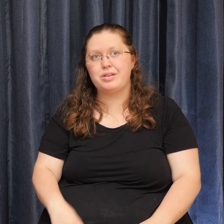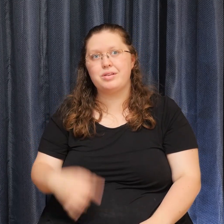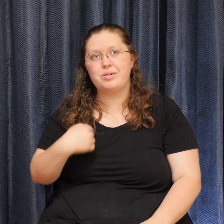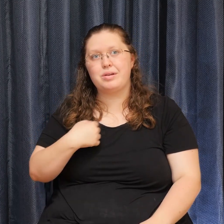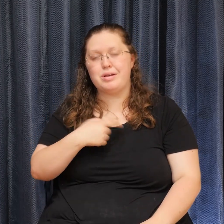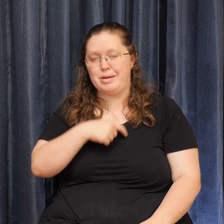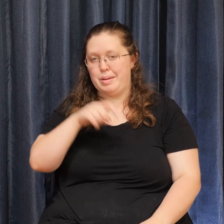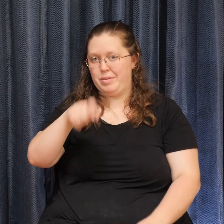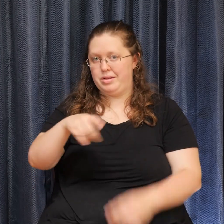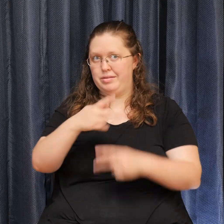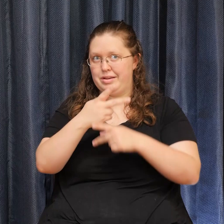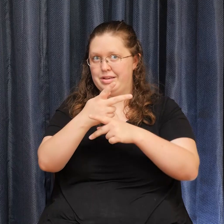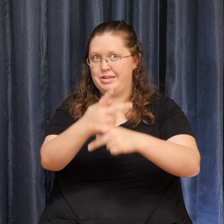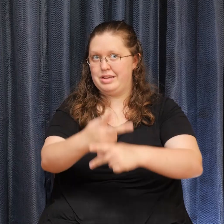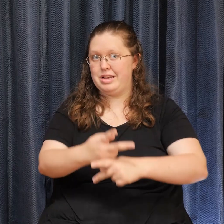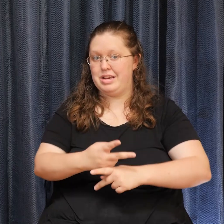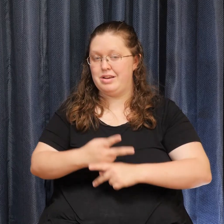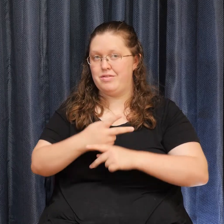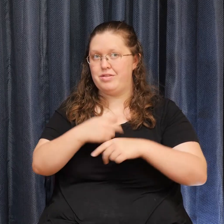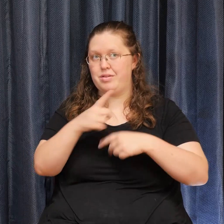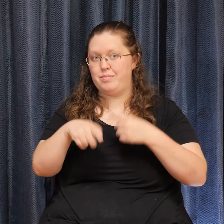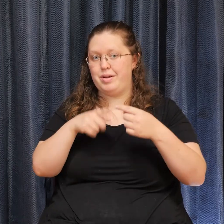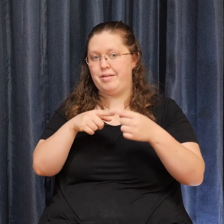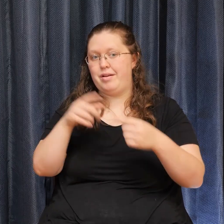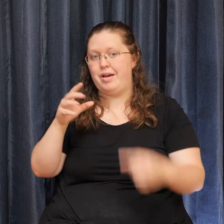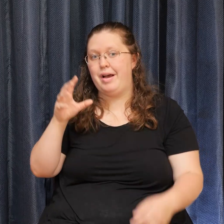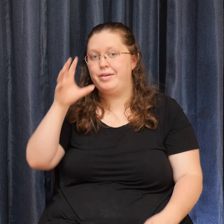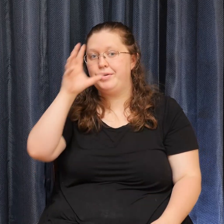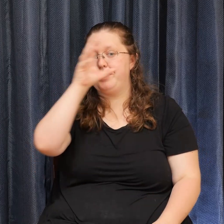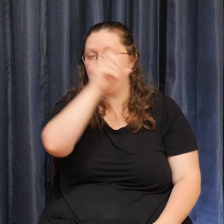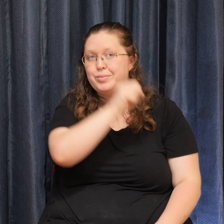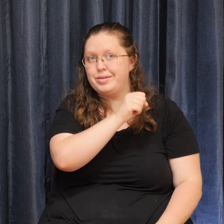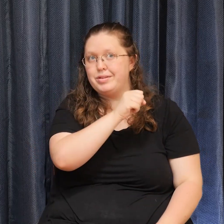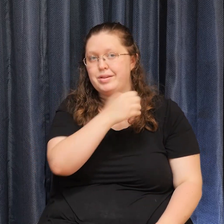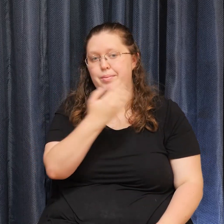those assumptions Better to Ask questions